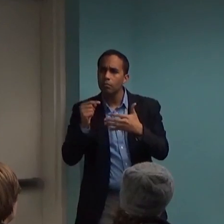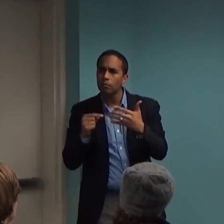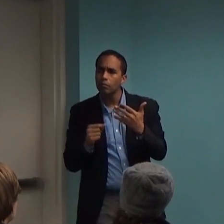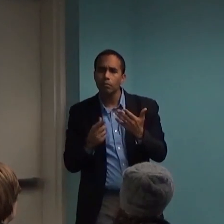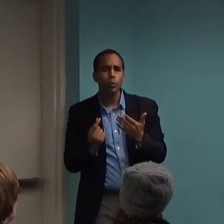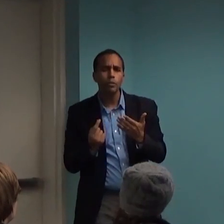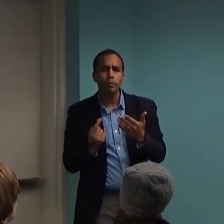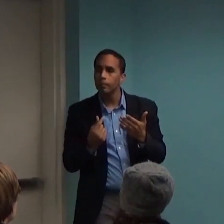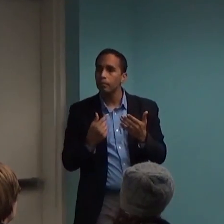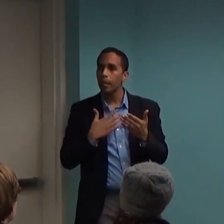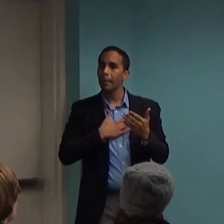good rundown on that?